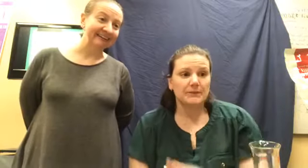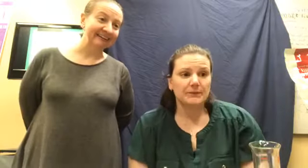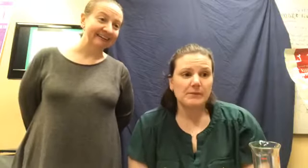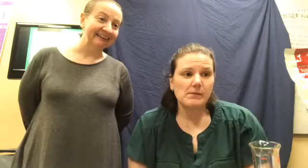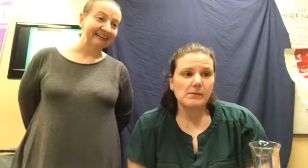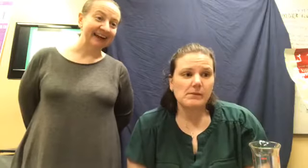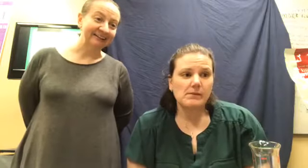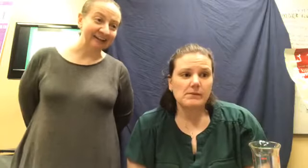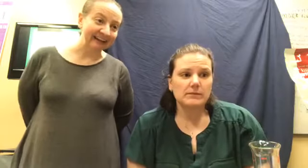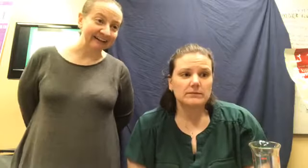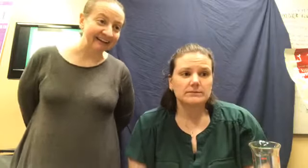Hi, Jake.